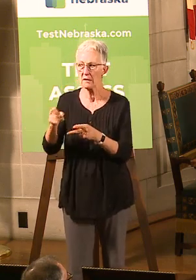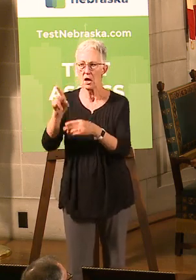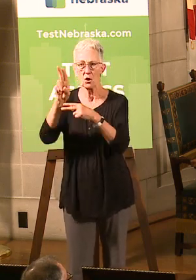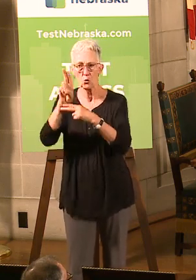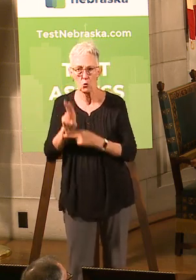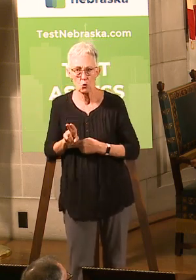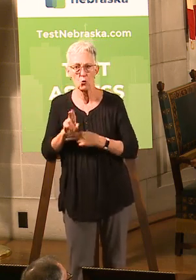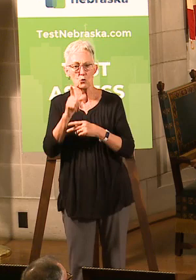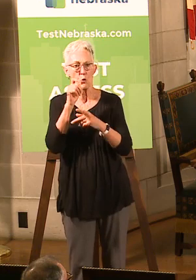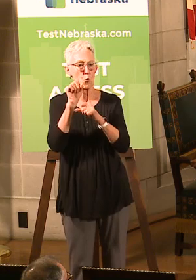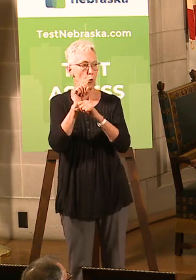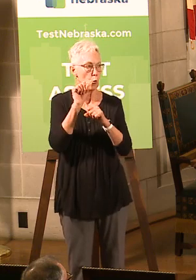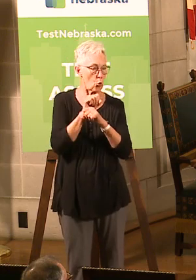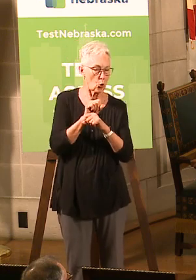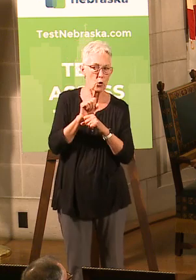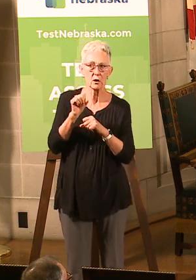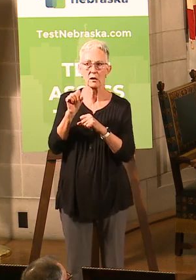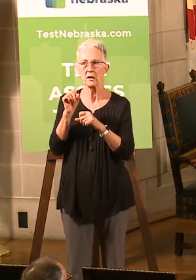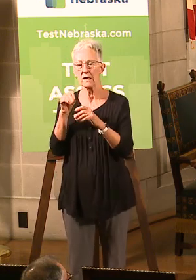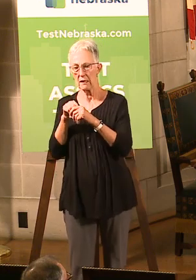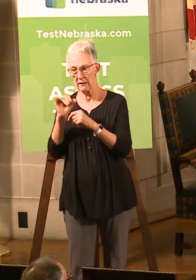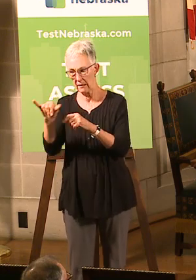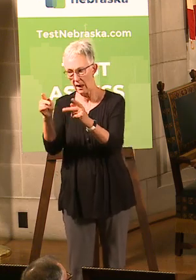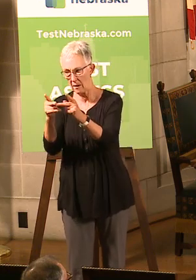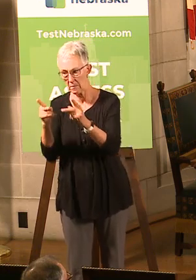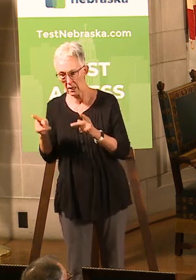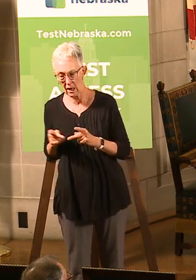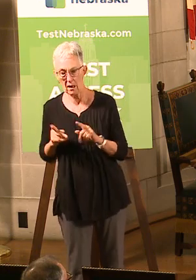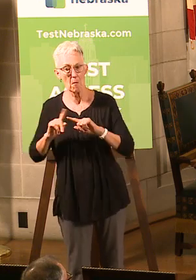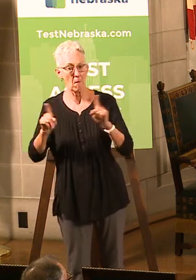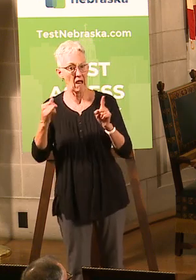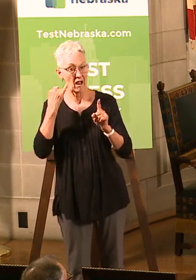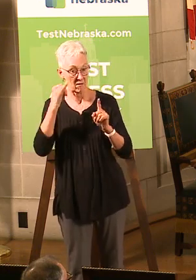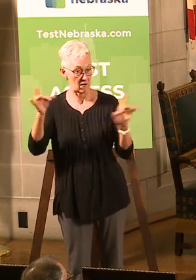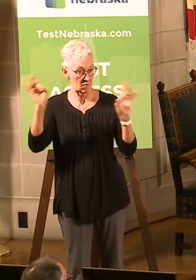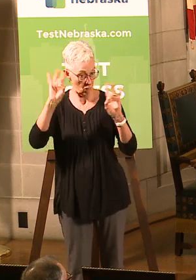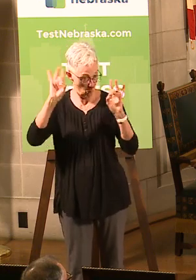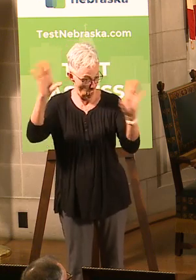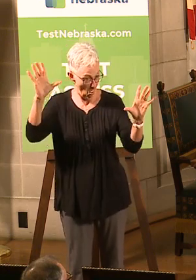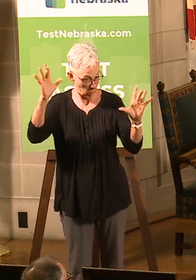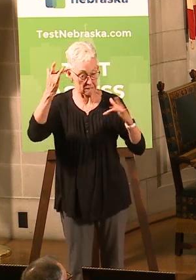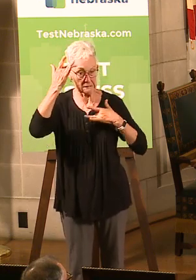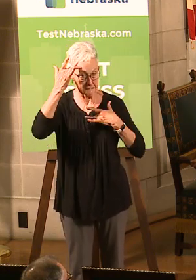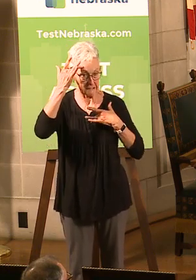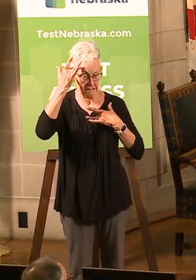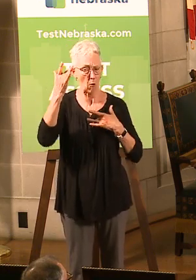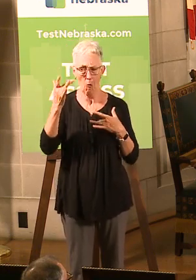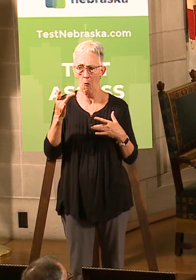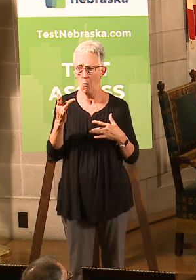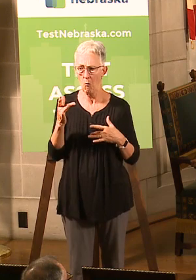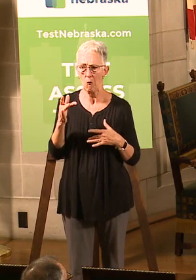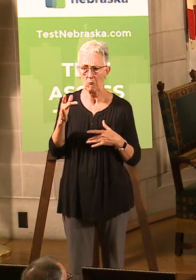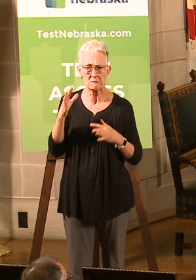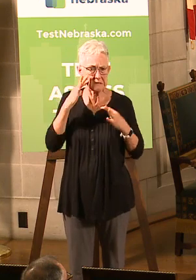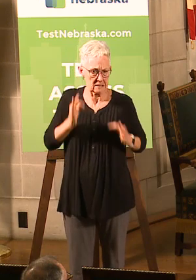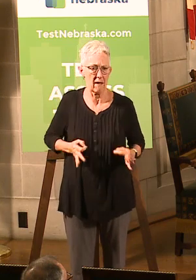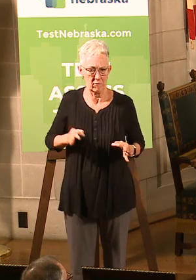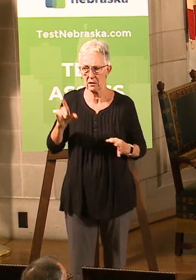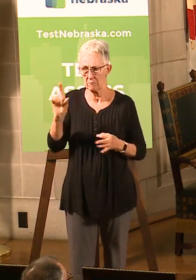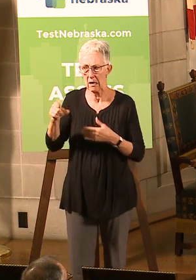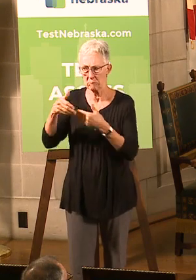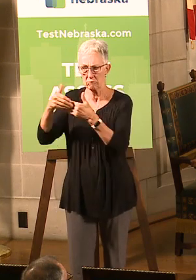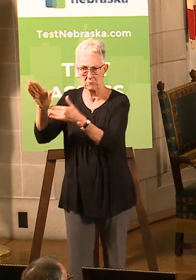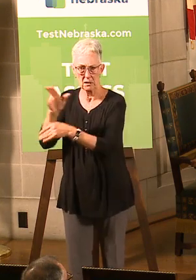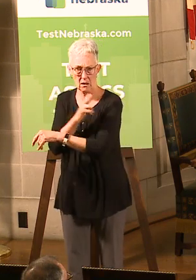them into a hospital. Now, if they need that acute care, absolutely, they go to the hospital. In his letter, I think he also said Nebraska has the same